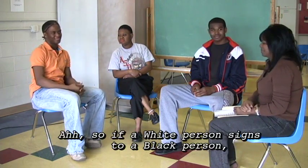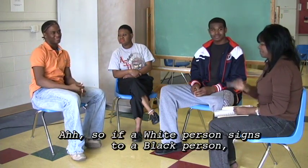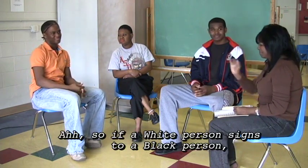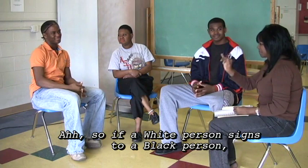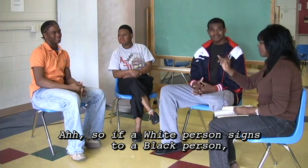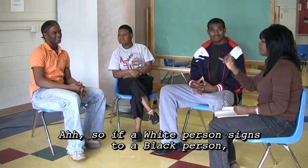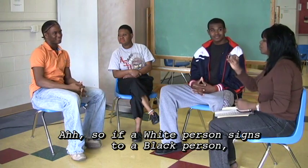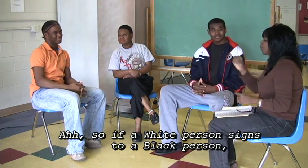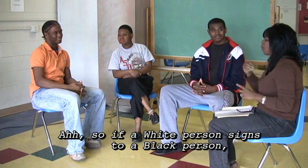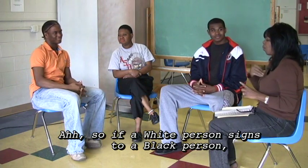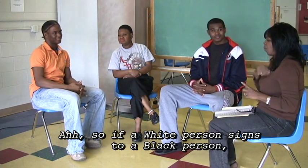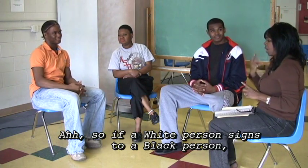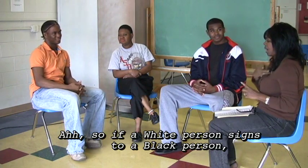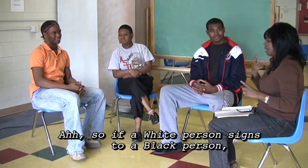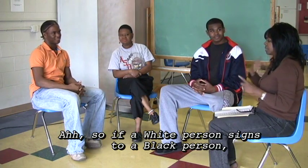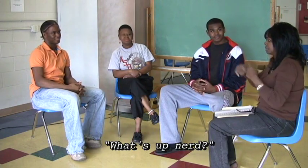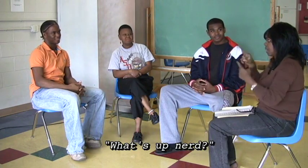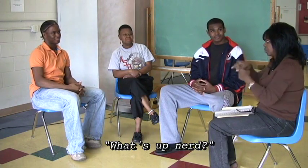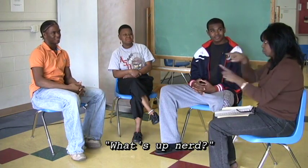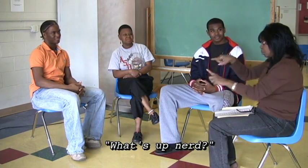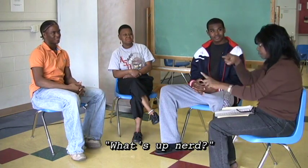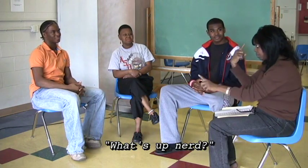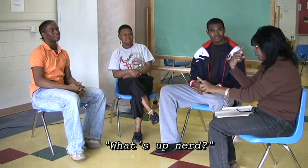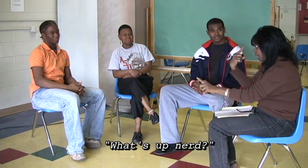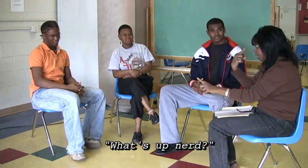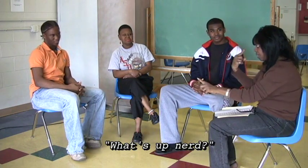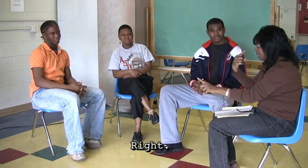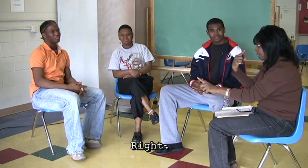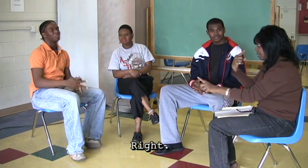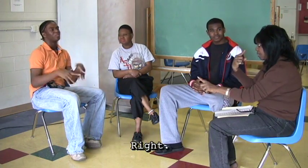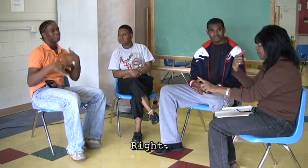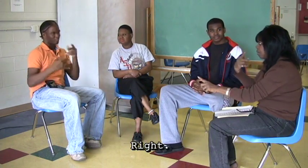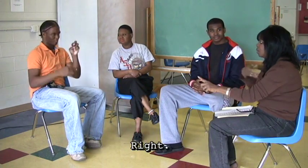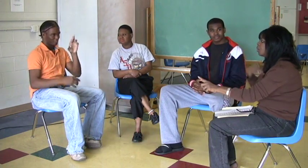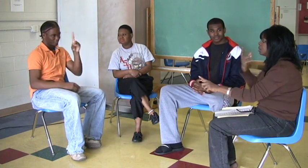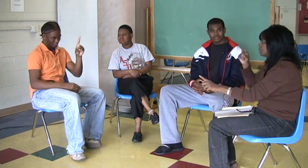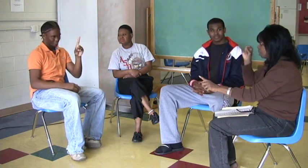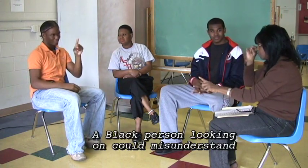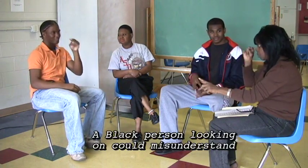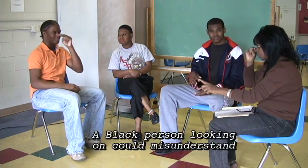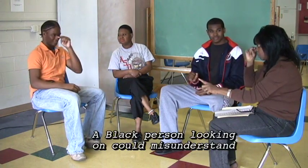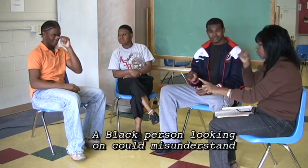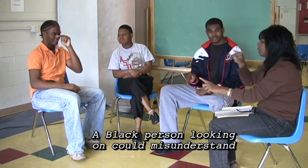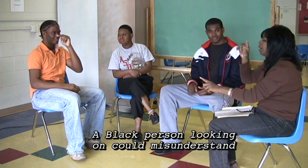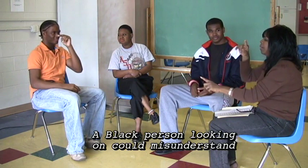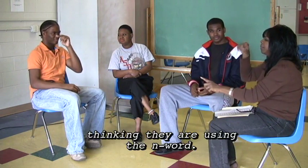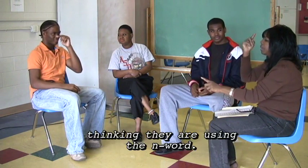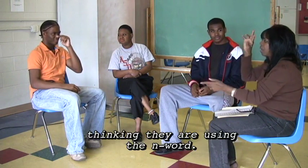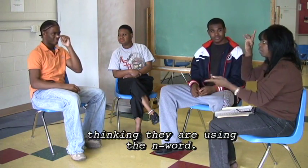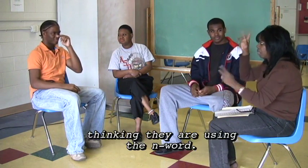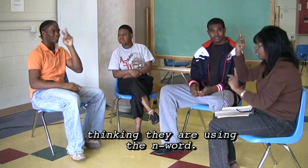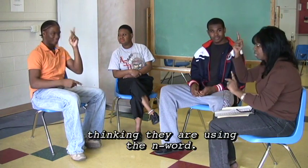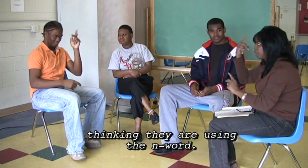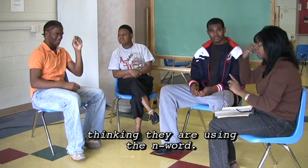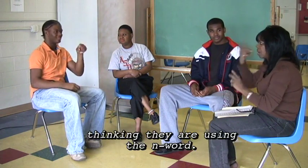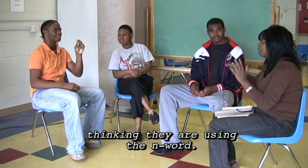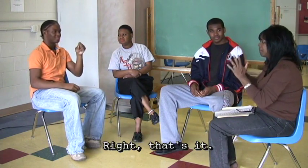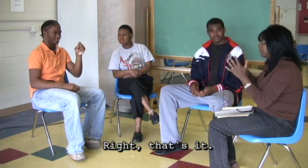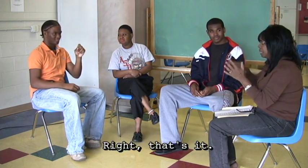Ah, so if a white person signs to a black person, what's up, nerd, a black person looking on could misunderstand thinking that they're using the